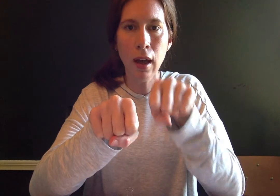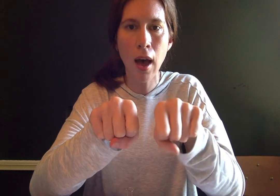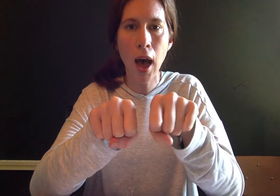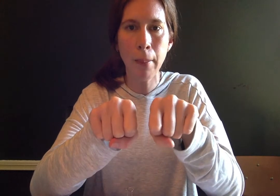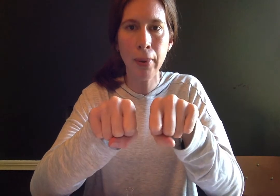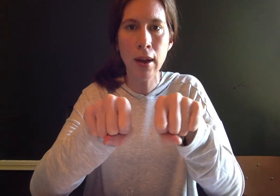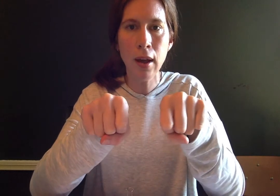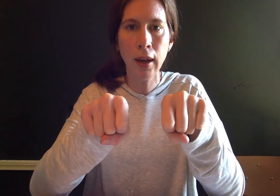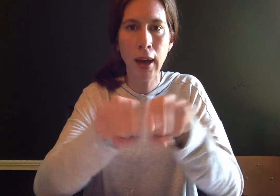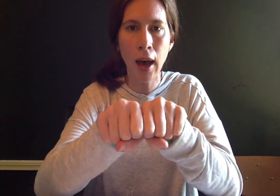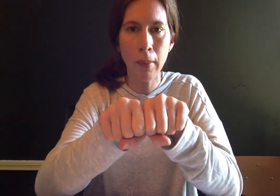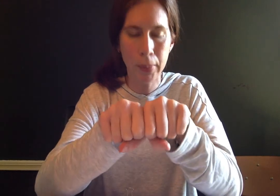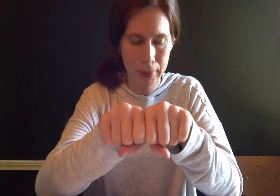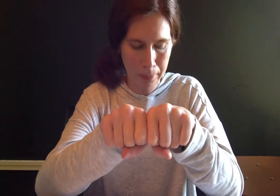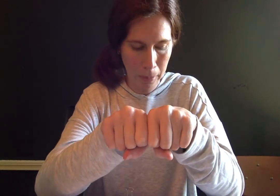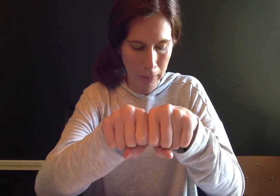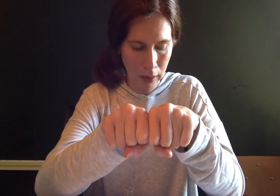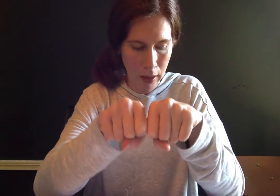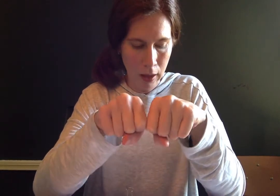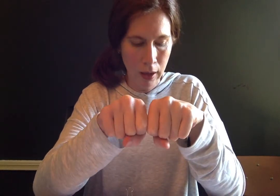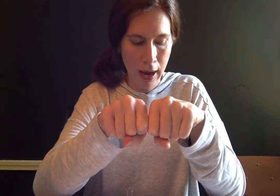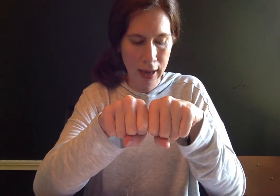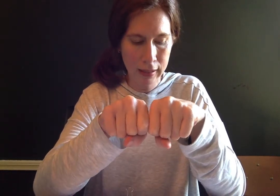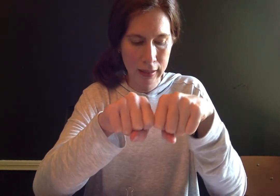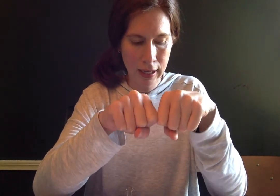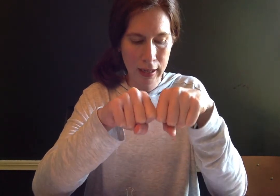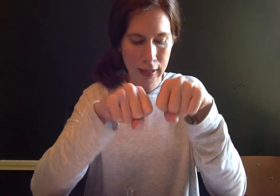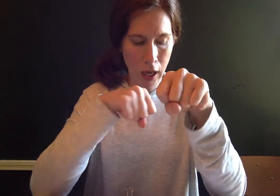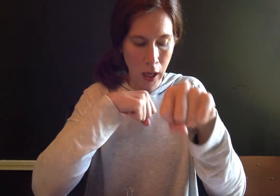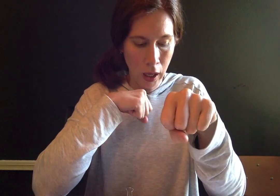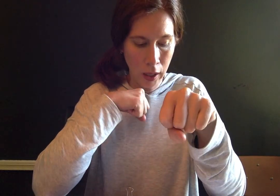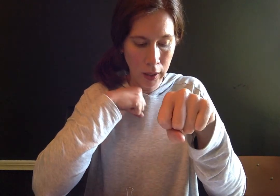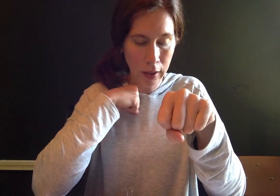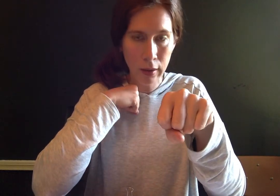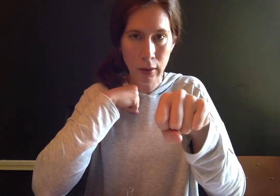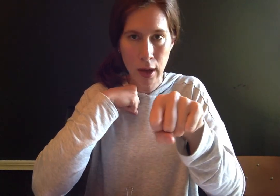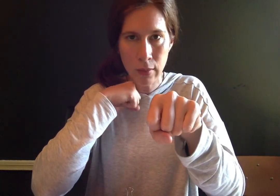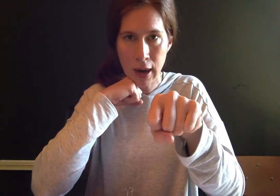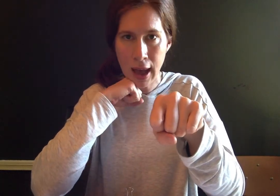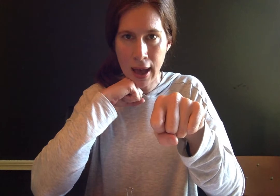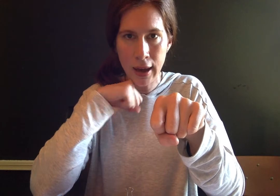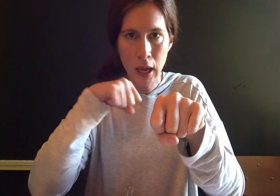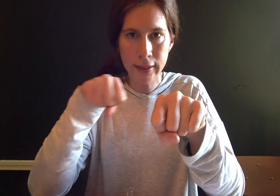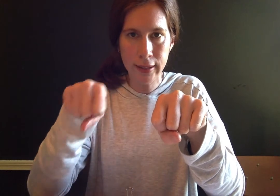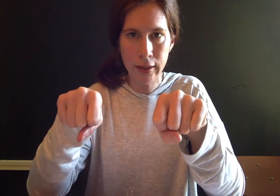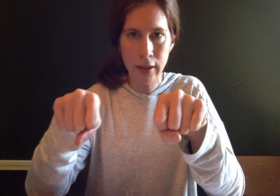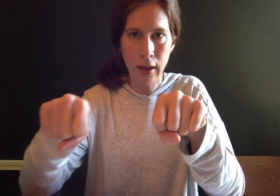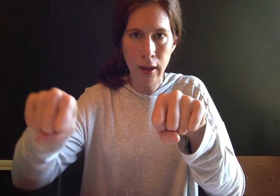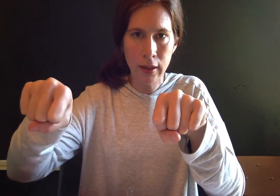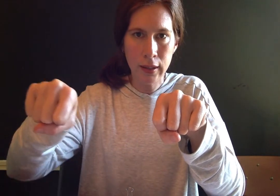Up. Cup. Next is ug. And we're gonna add T. T.